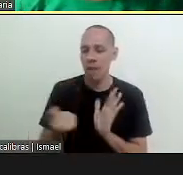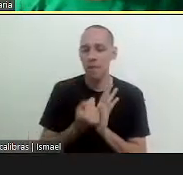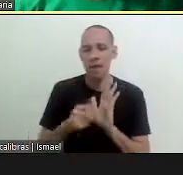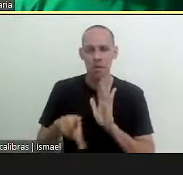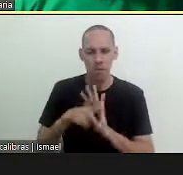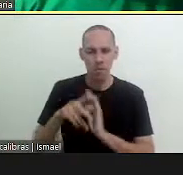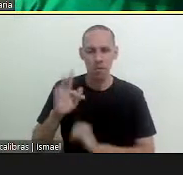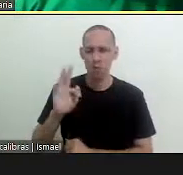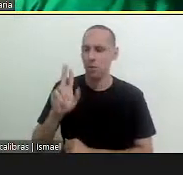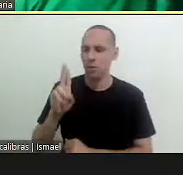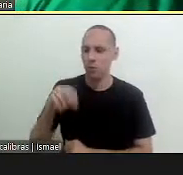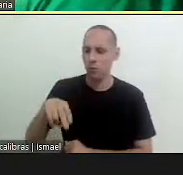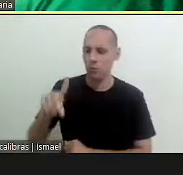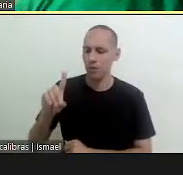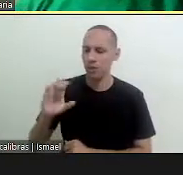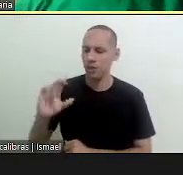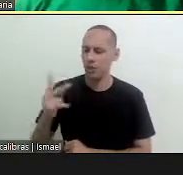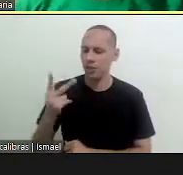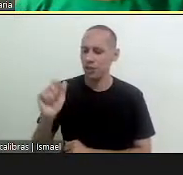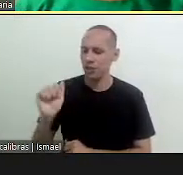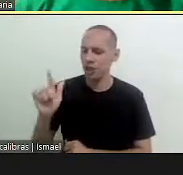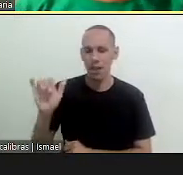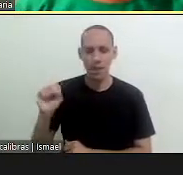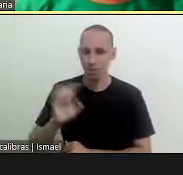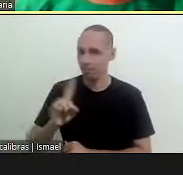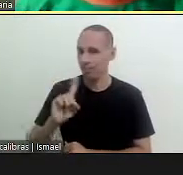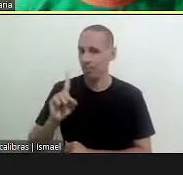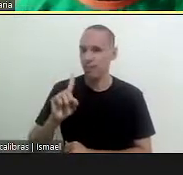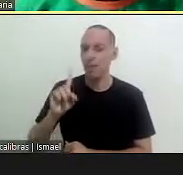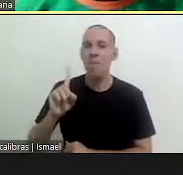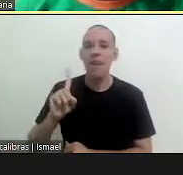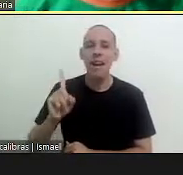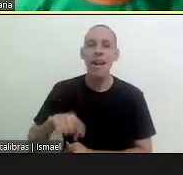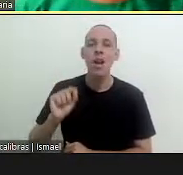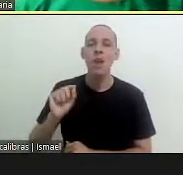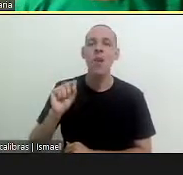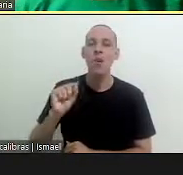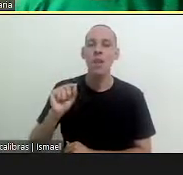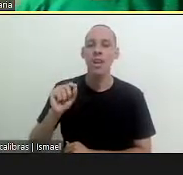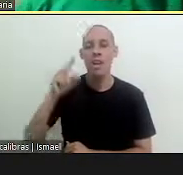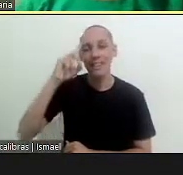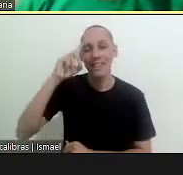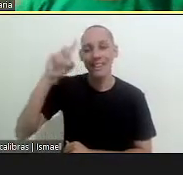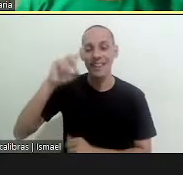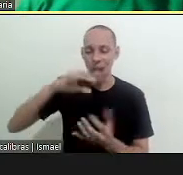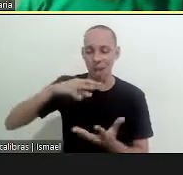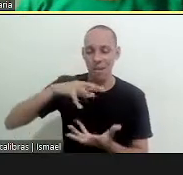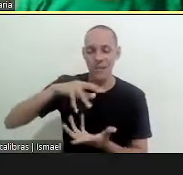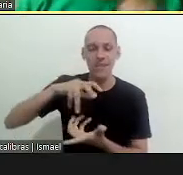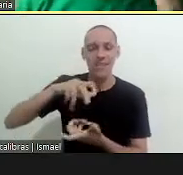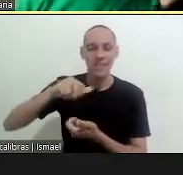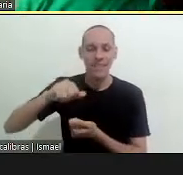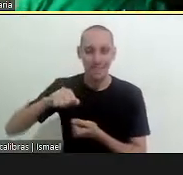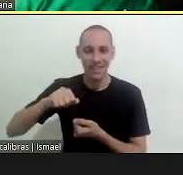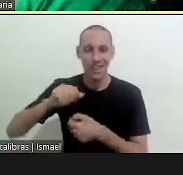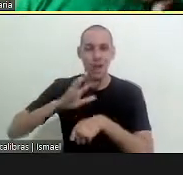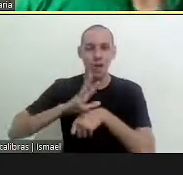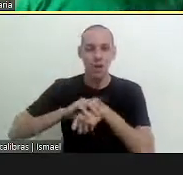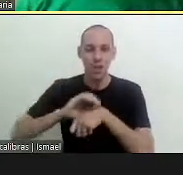of a finji chagas itself but it is a landmark for the promotion of the world